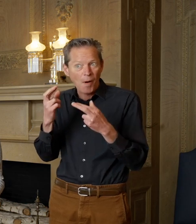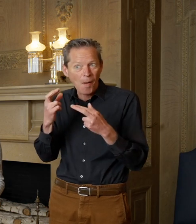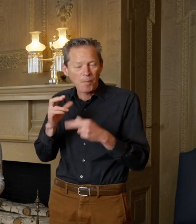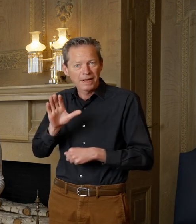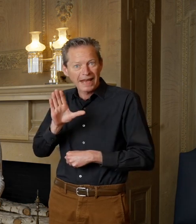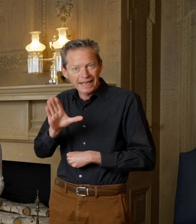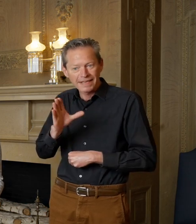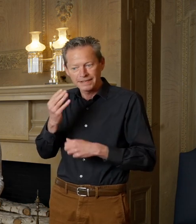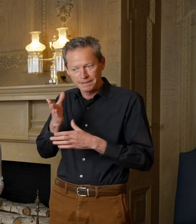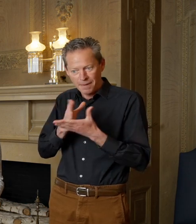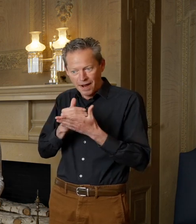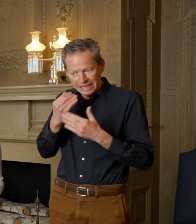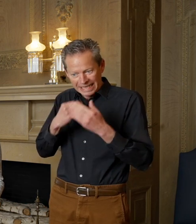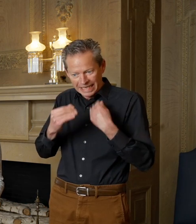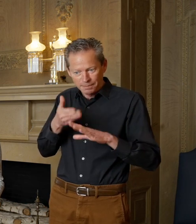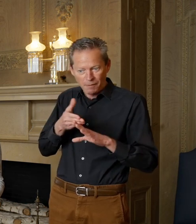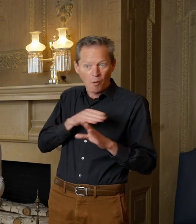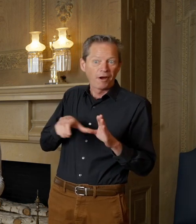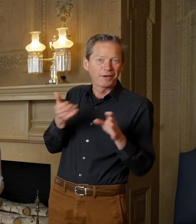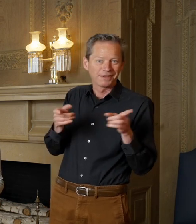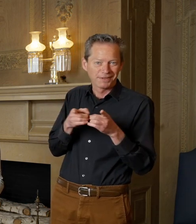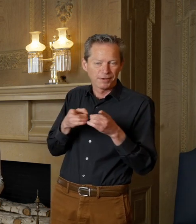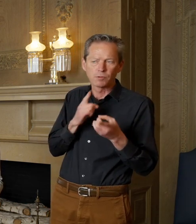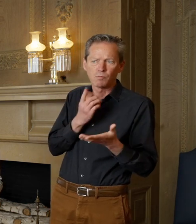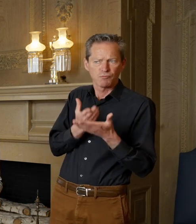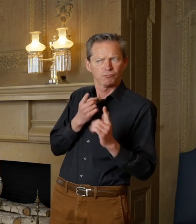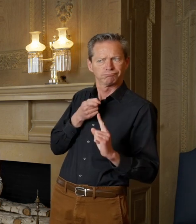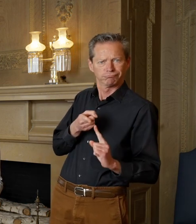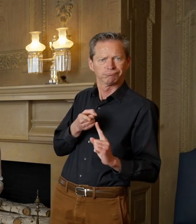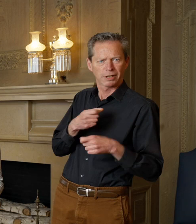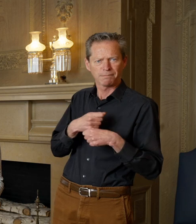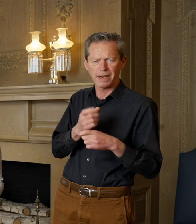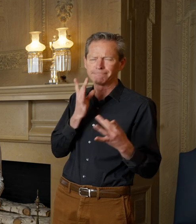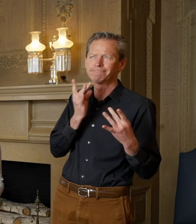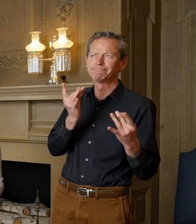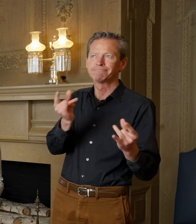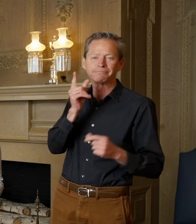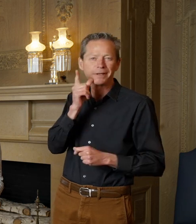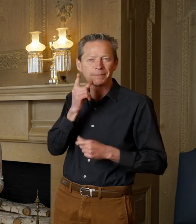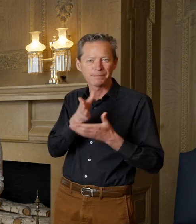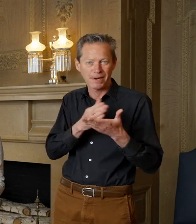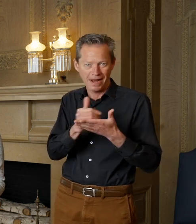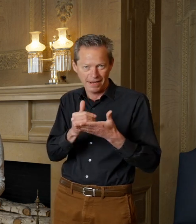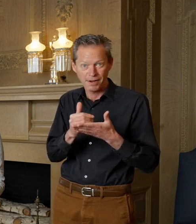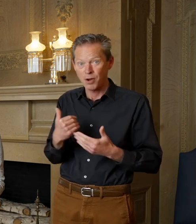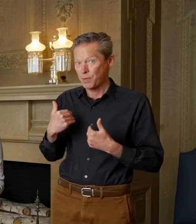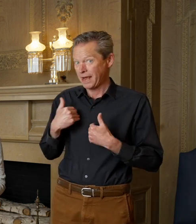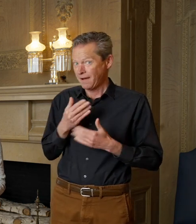eaten before all the rest of the desserts to prove his point that he made a really great lemon pie. We have the pie here in